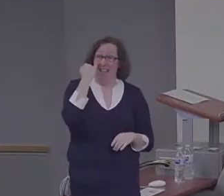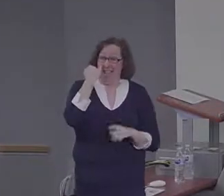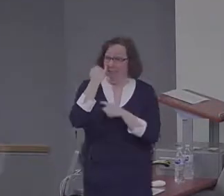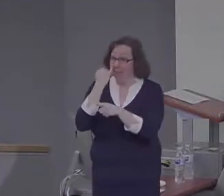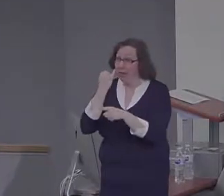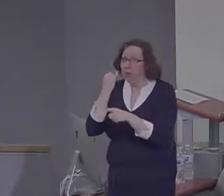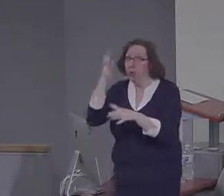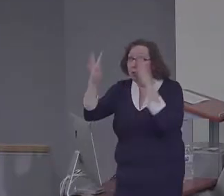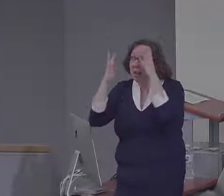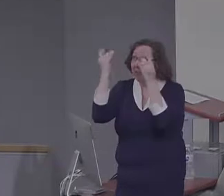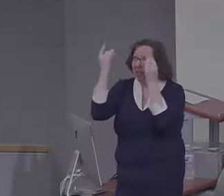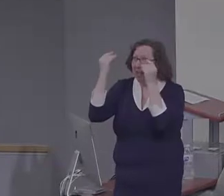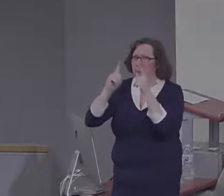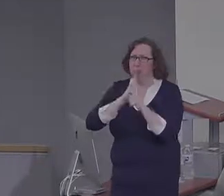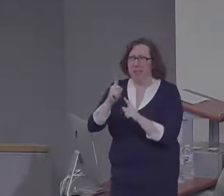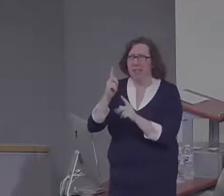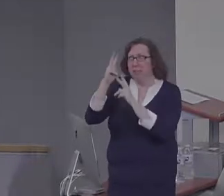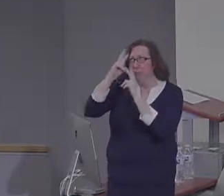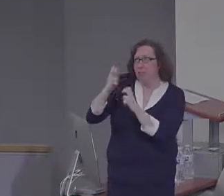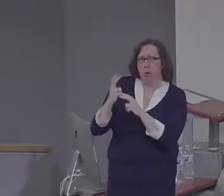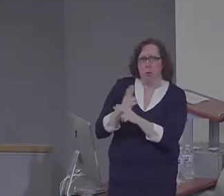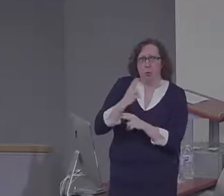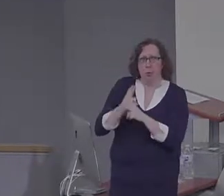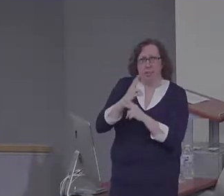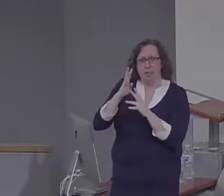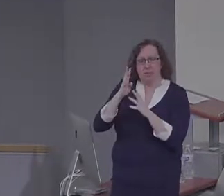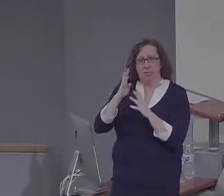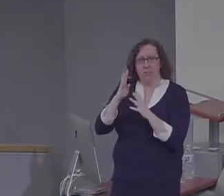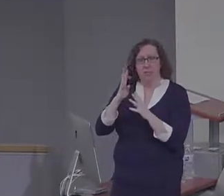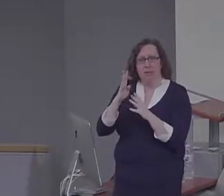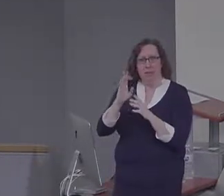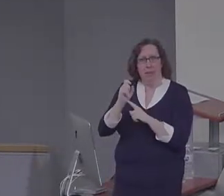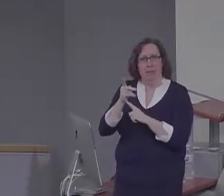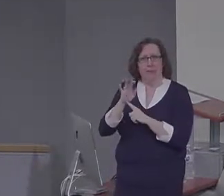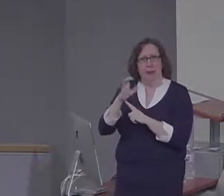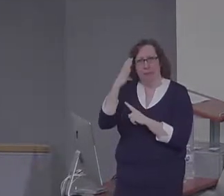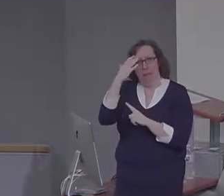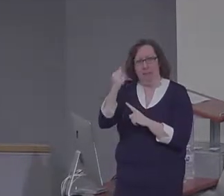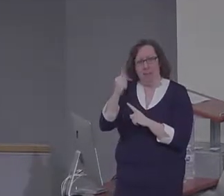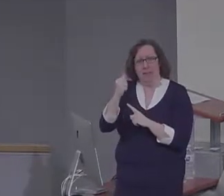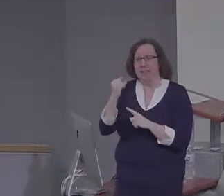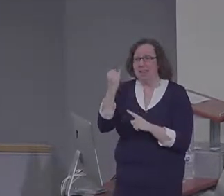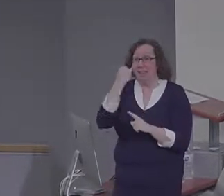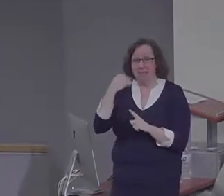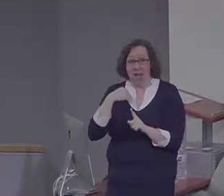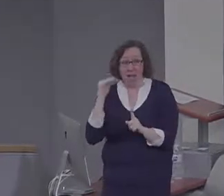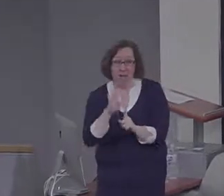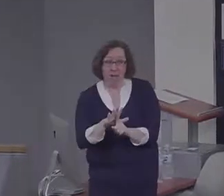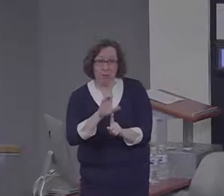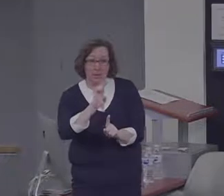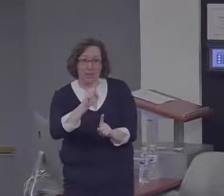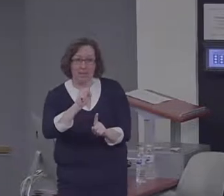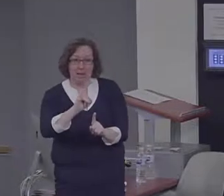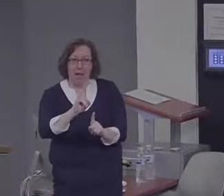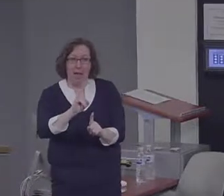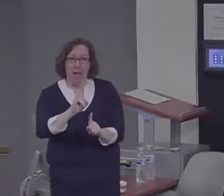work, if you've just had an episodic specificity induction, you should come up with a few more novel but appropriate uses